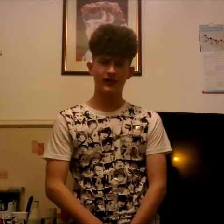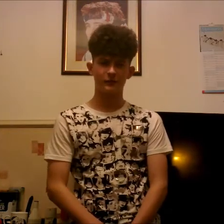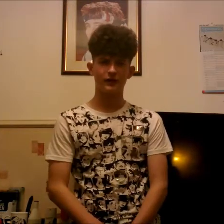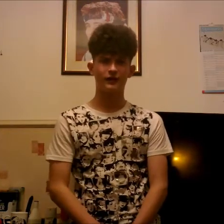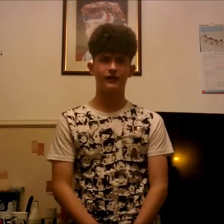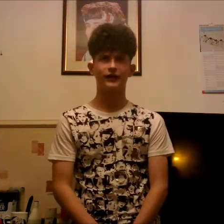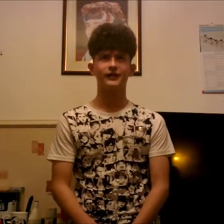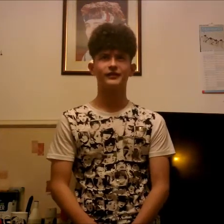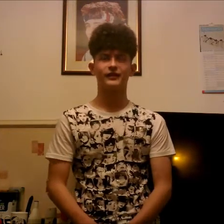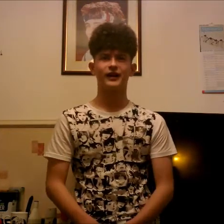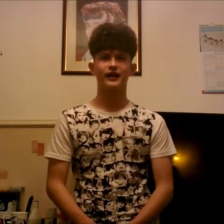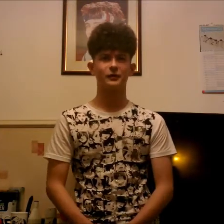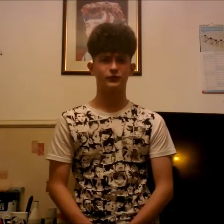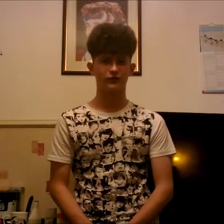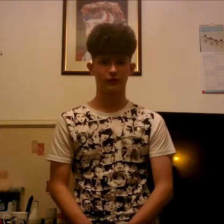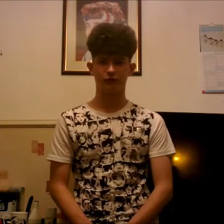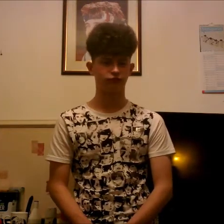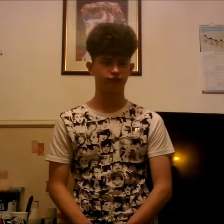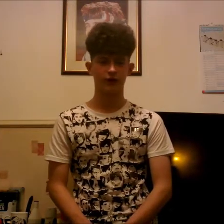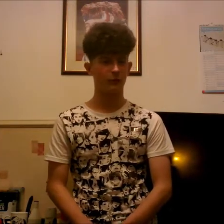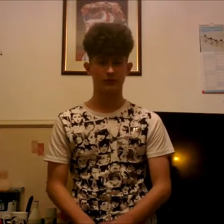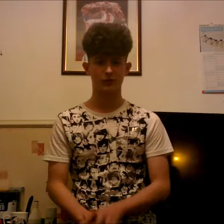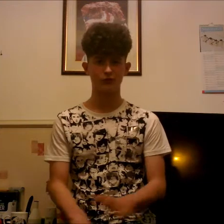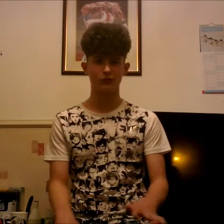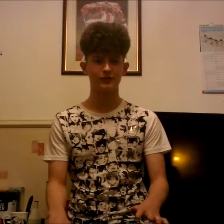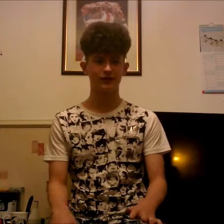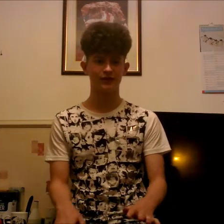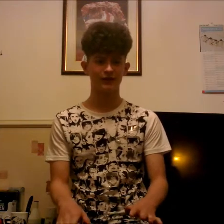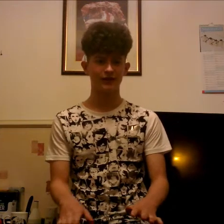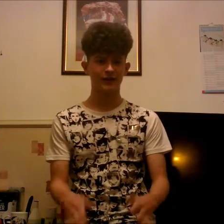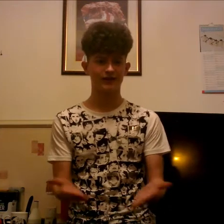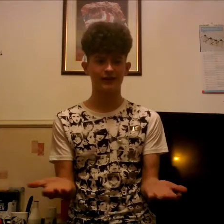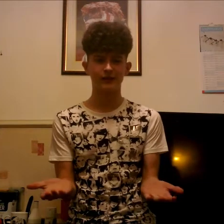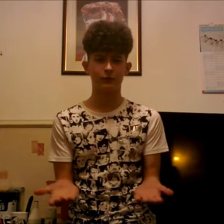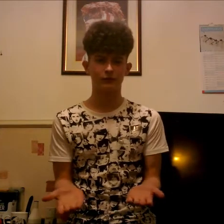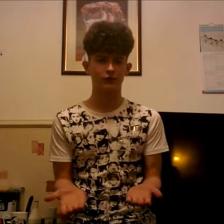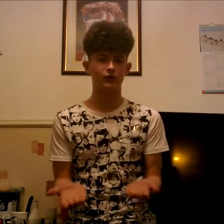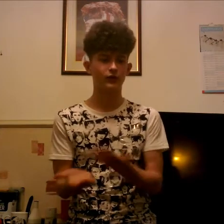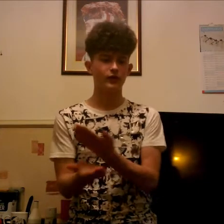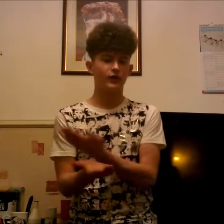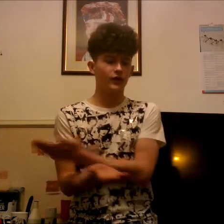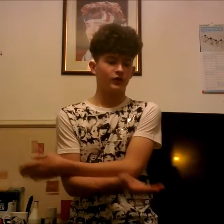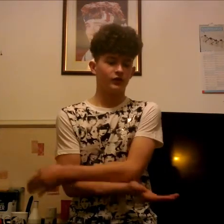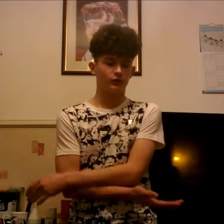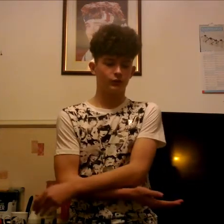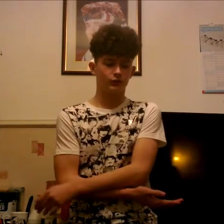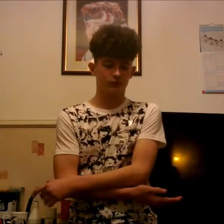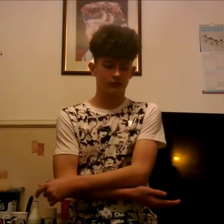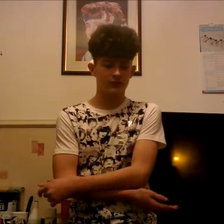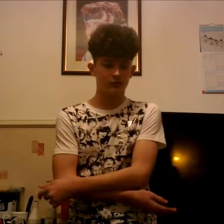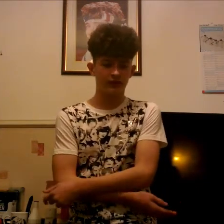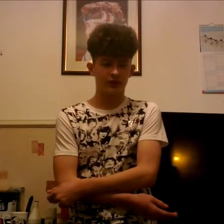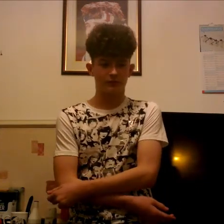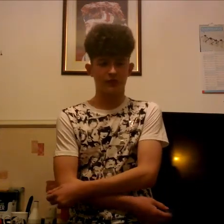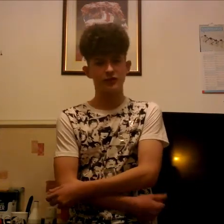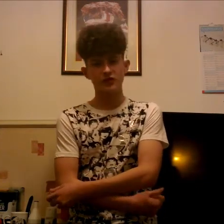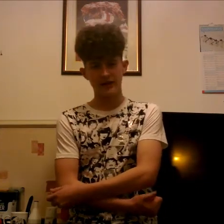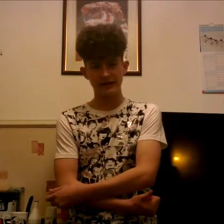time and i was i was so stupid i didn't know what i doing so this one day i was climbing the shed